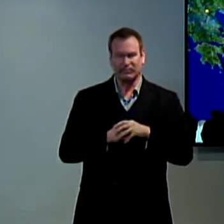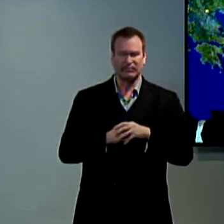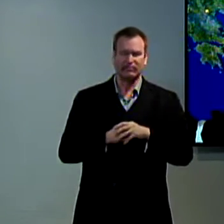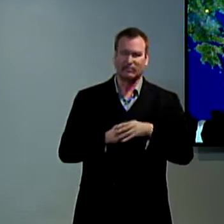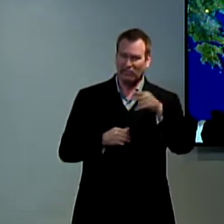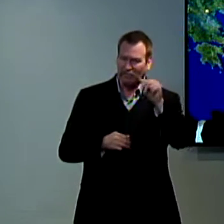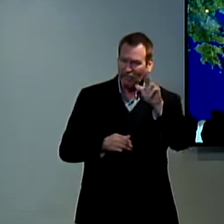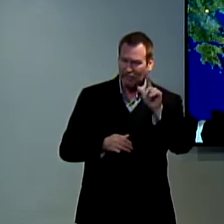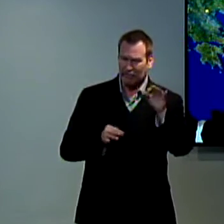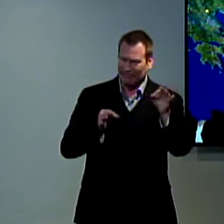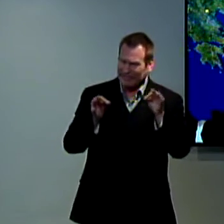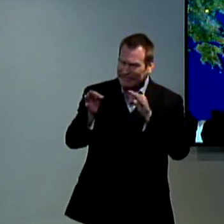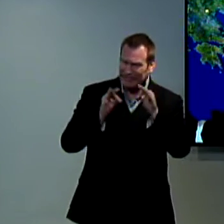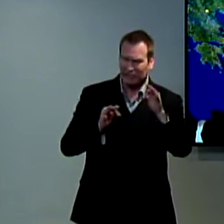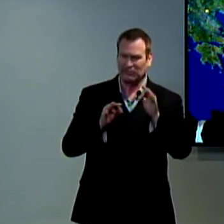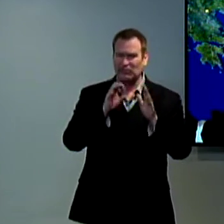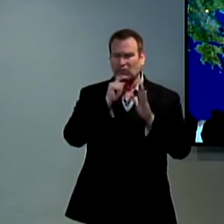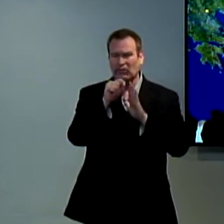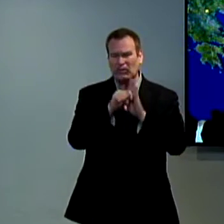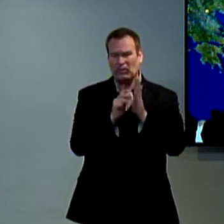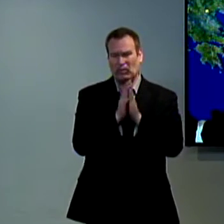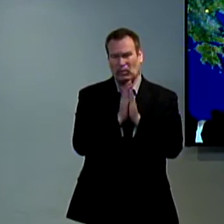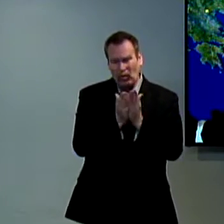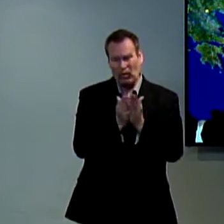for telling the truth for explaining the truth